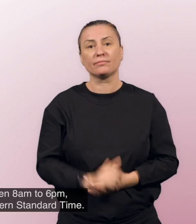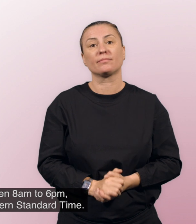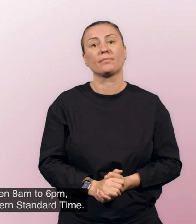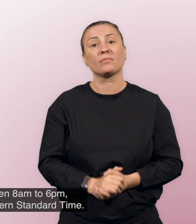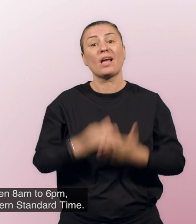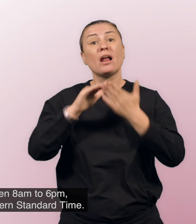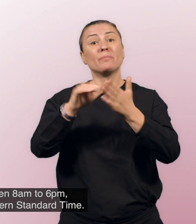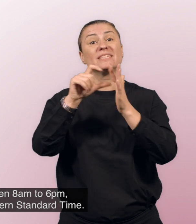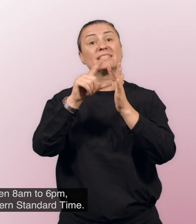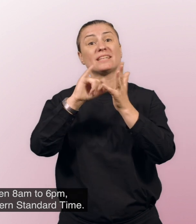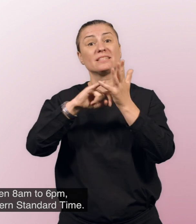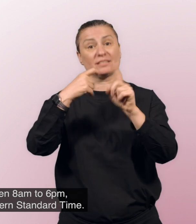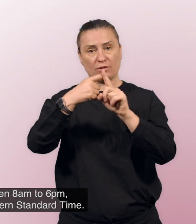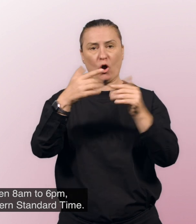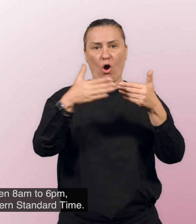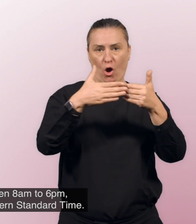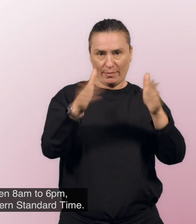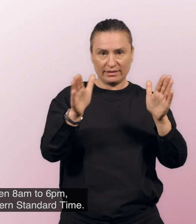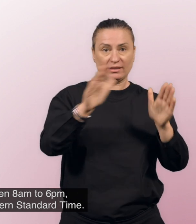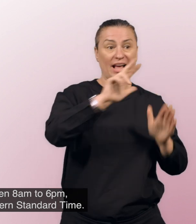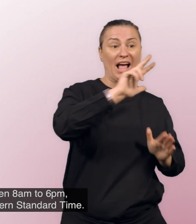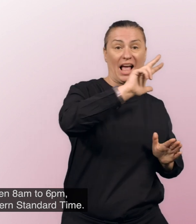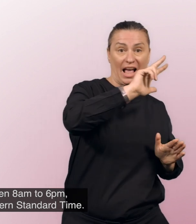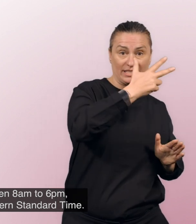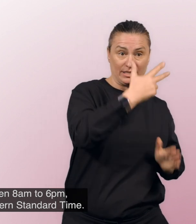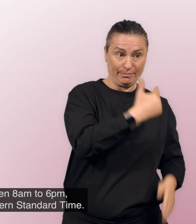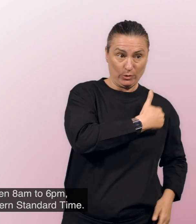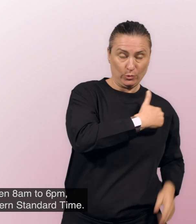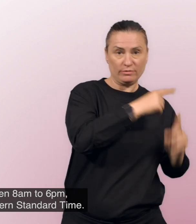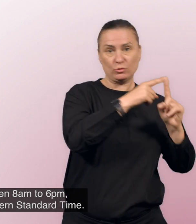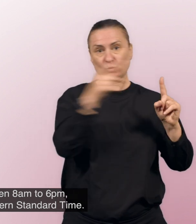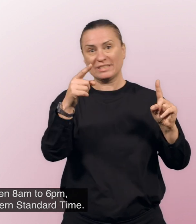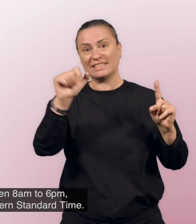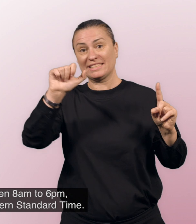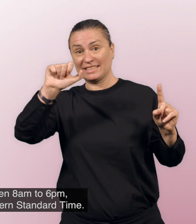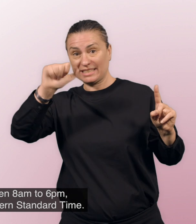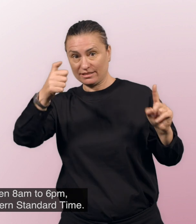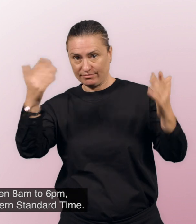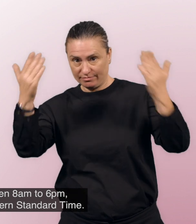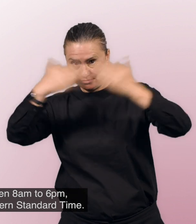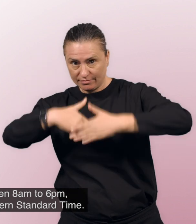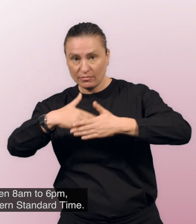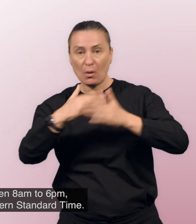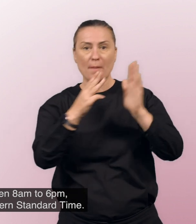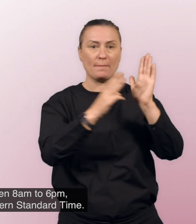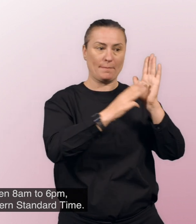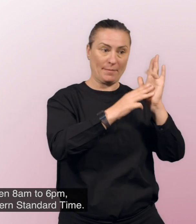The Help Desk is open from 8am to 6pm, Monday to Friday,